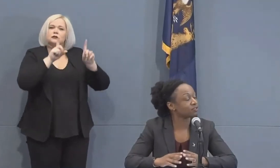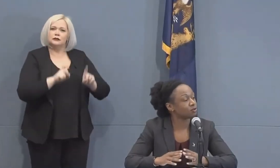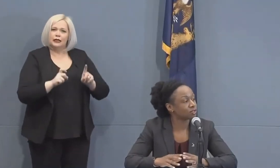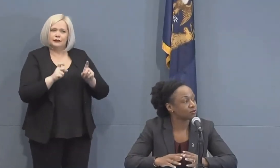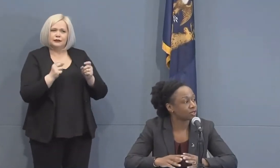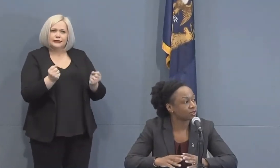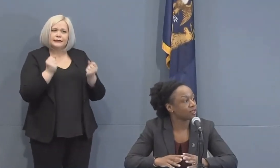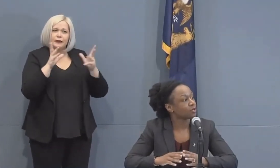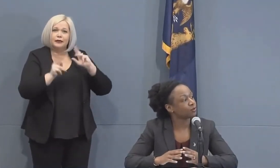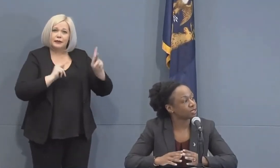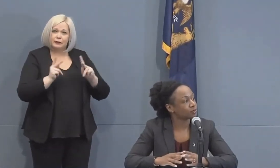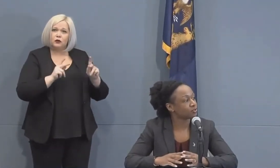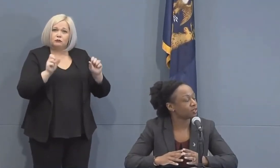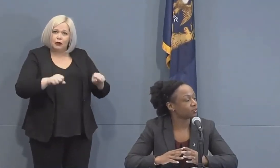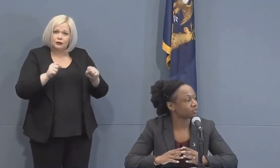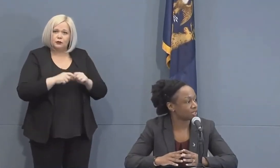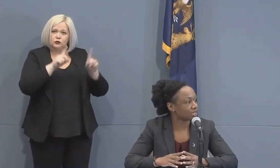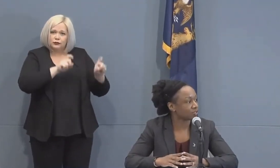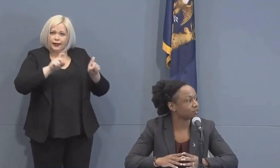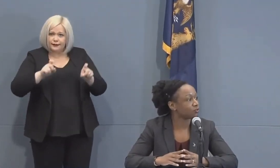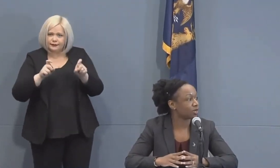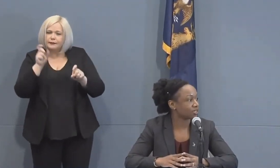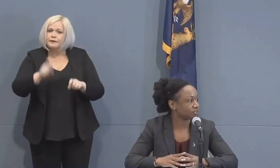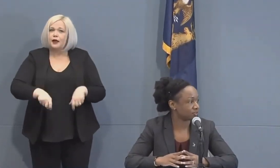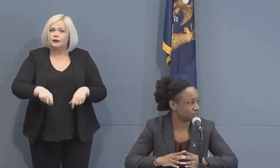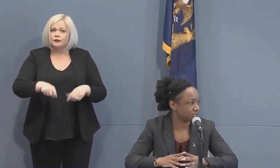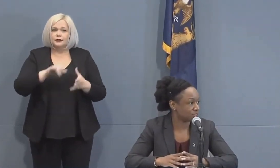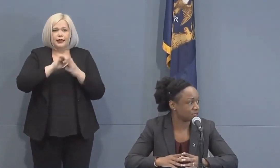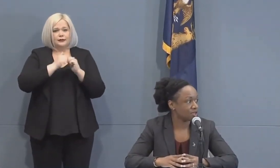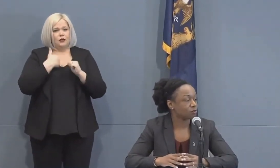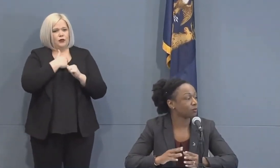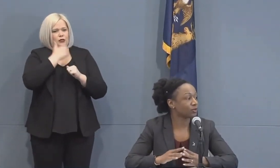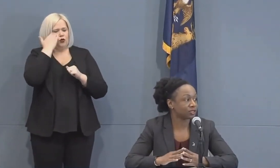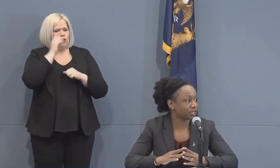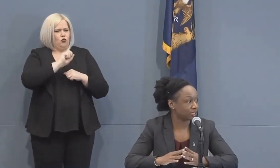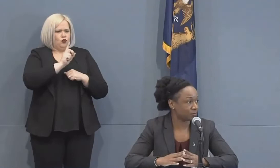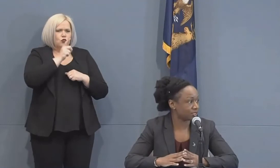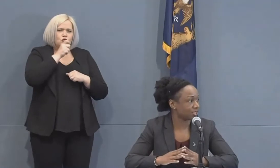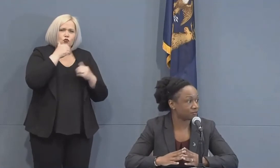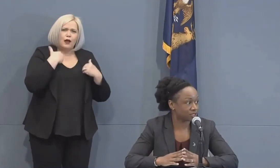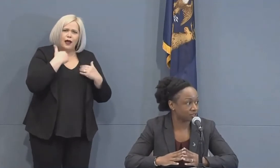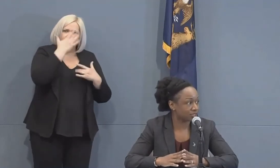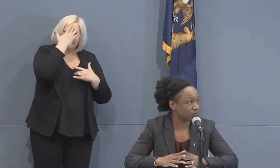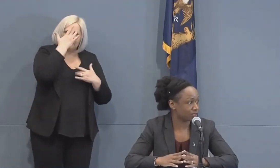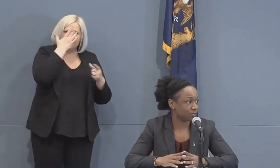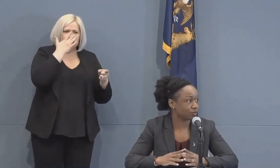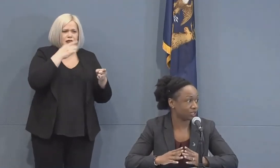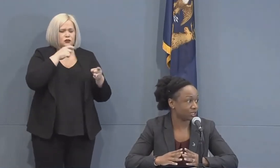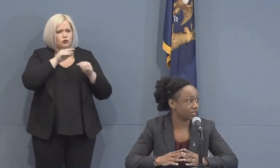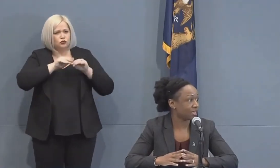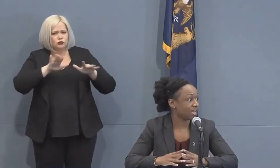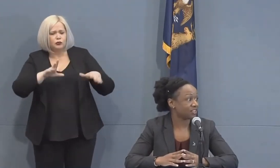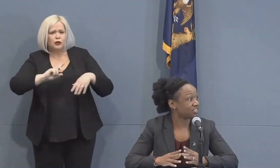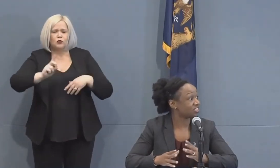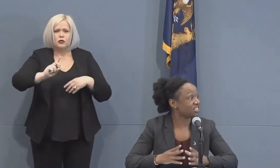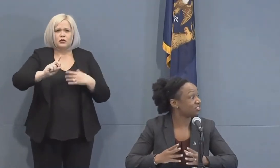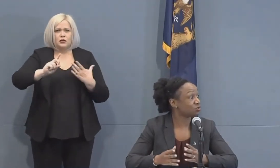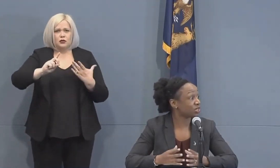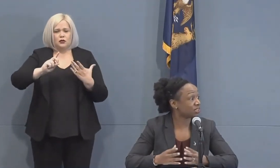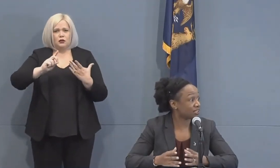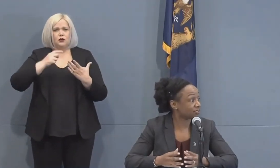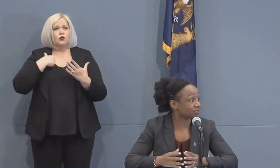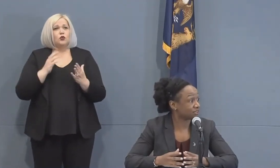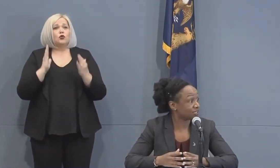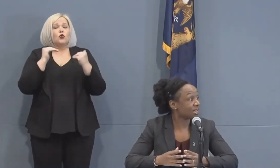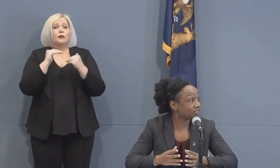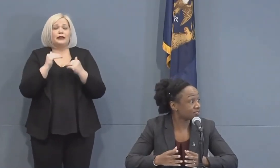possible that's the only way we'll be able to understand who has the disease we're building that up significantly we think we'll need at least 10